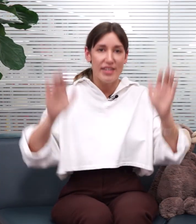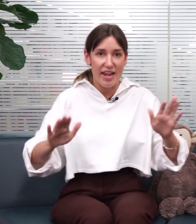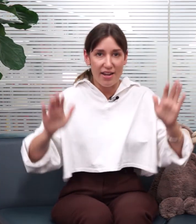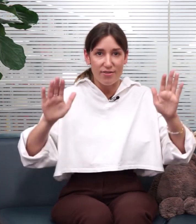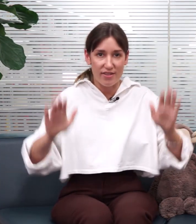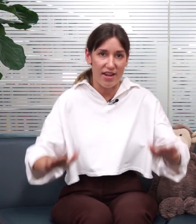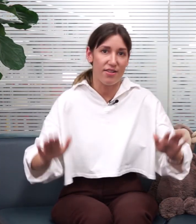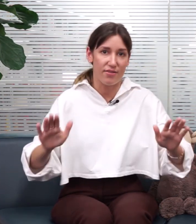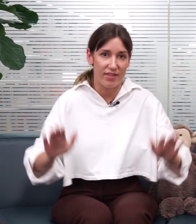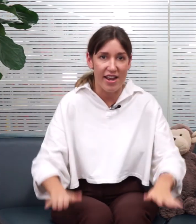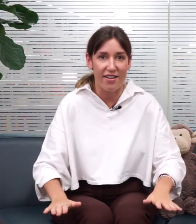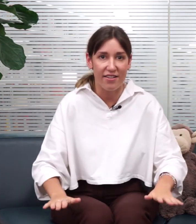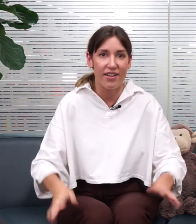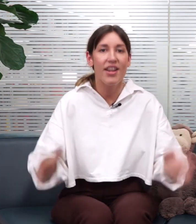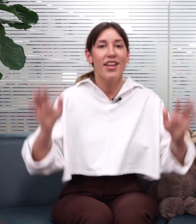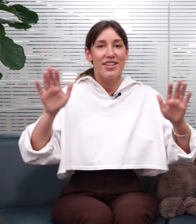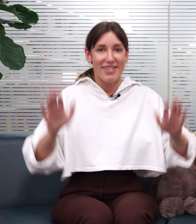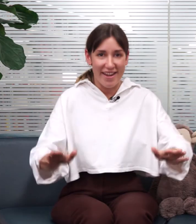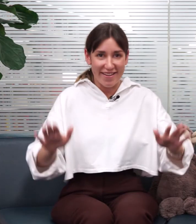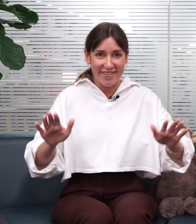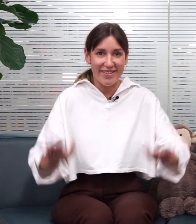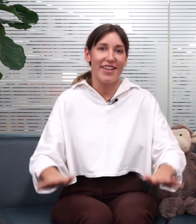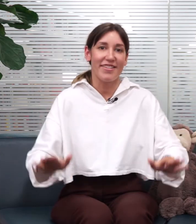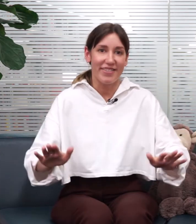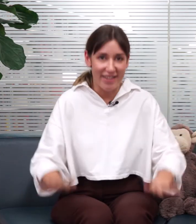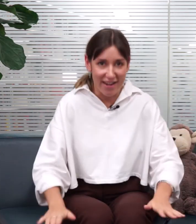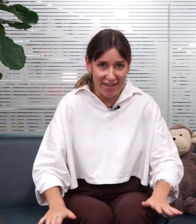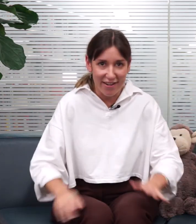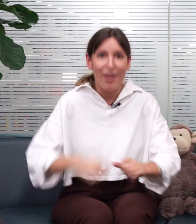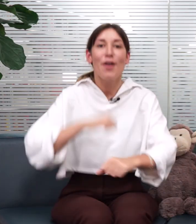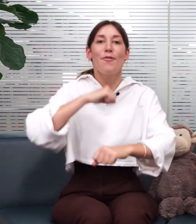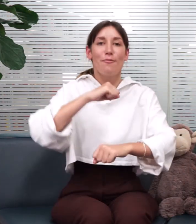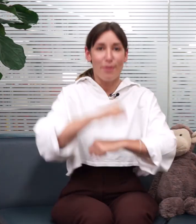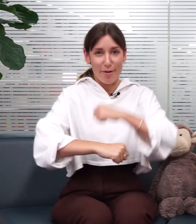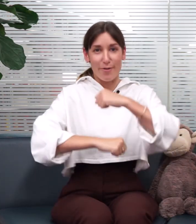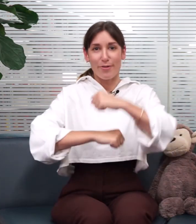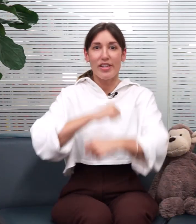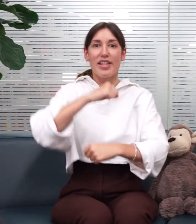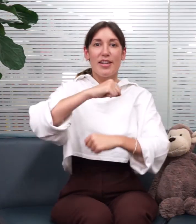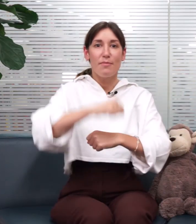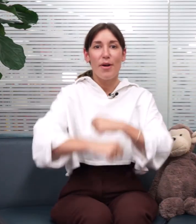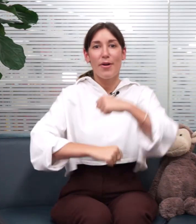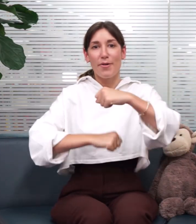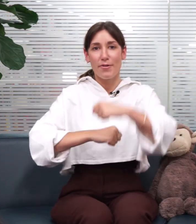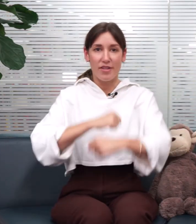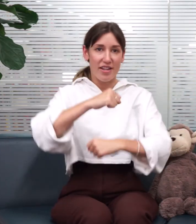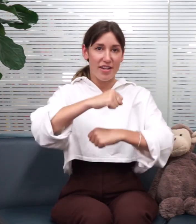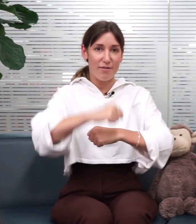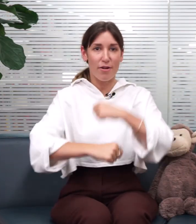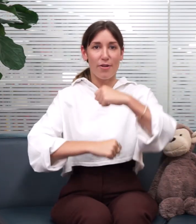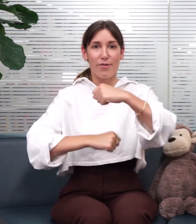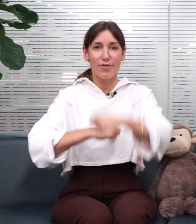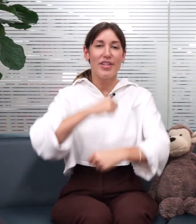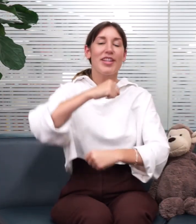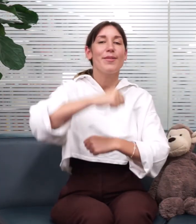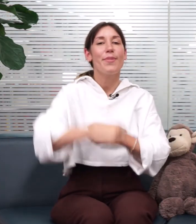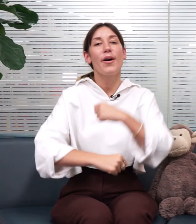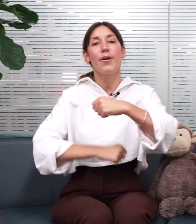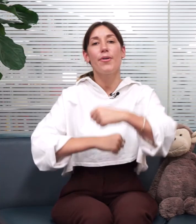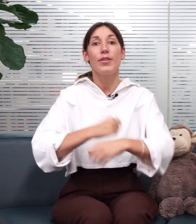Down, down, down, down, down, down. Roly-poly, roly-poly.